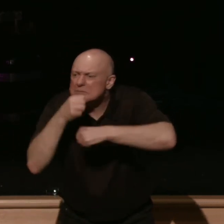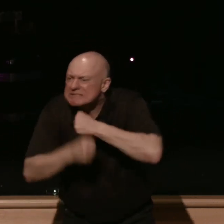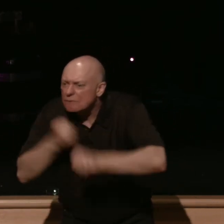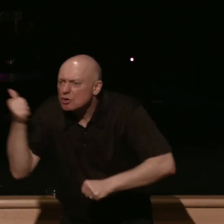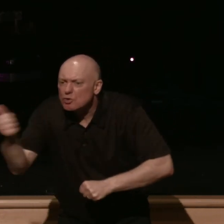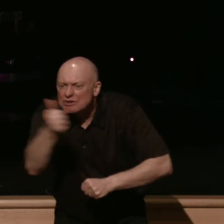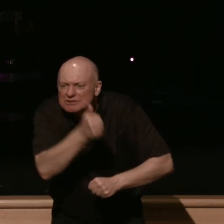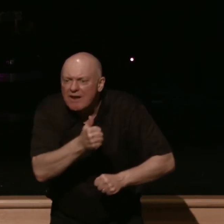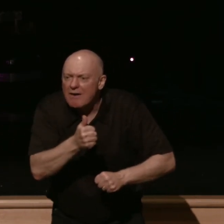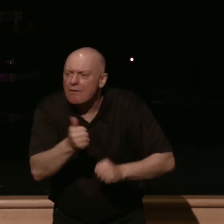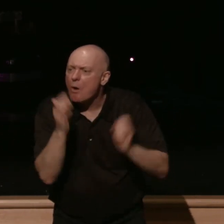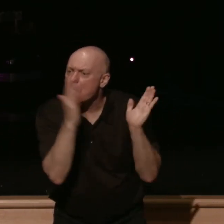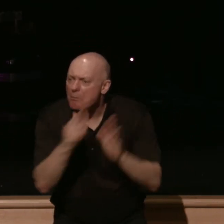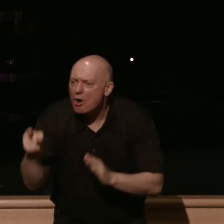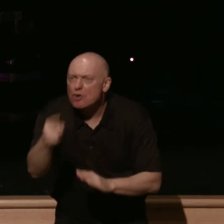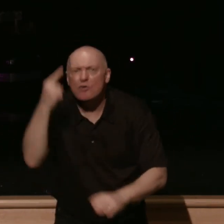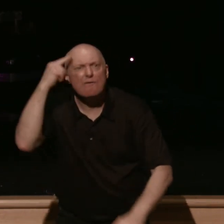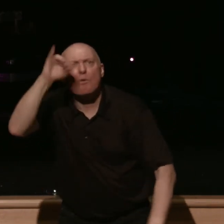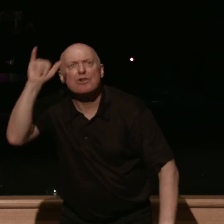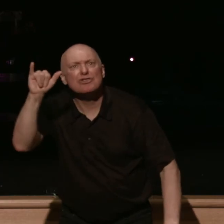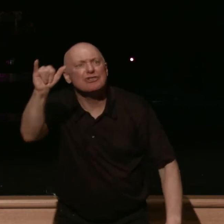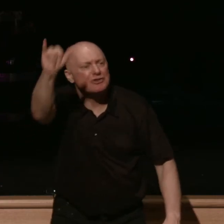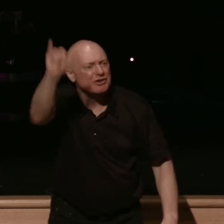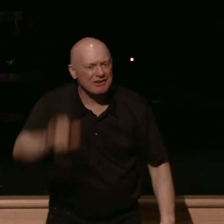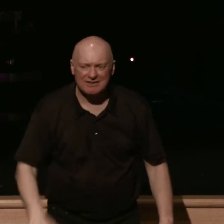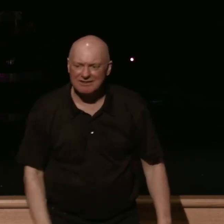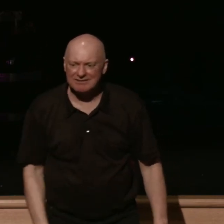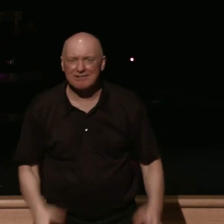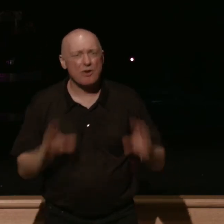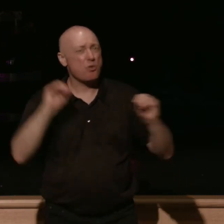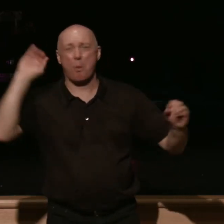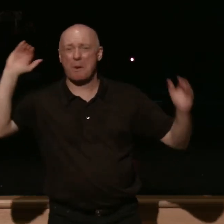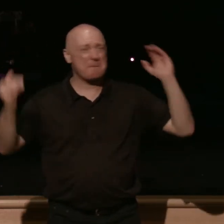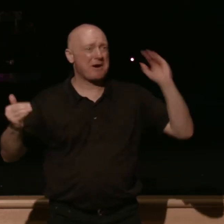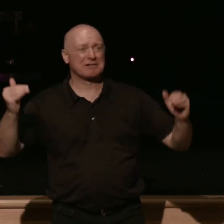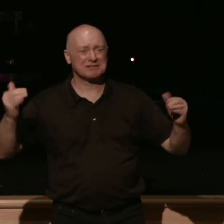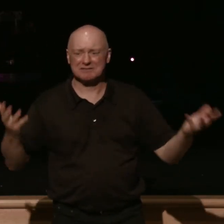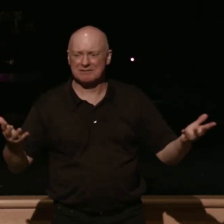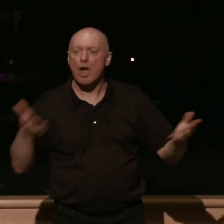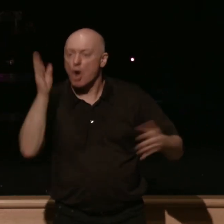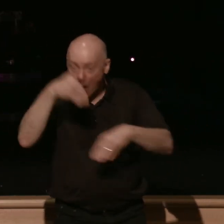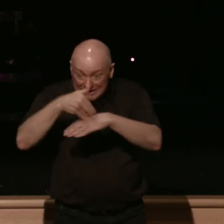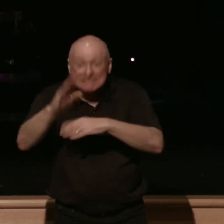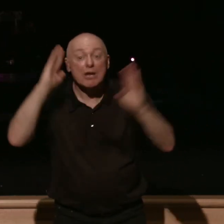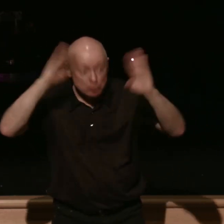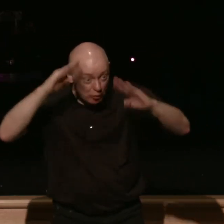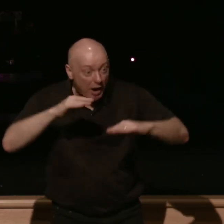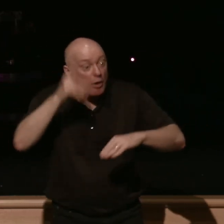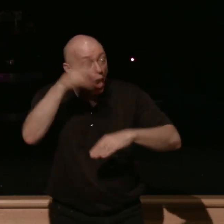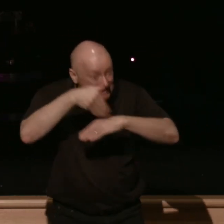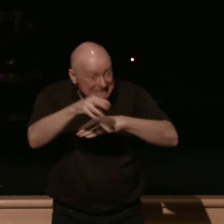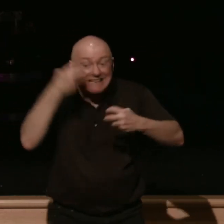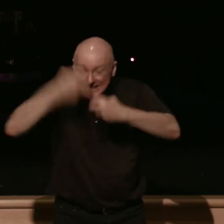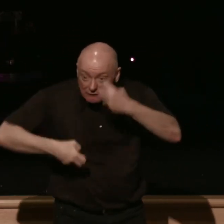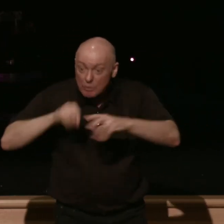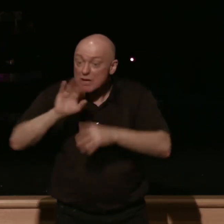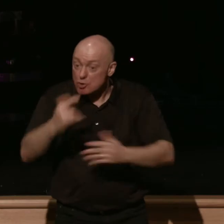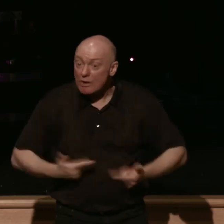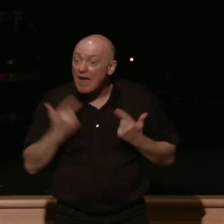will prepare for you an eternal weight of glory beyond all comparison god sends trials god sends difficulties to refine and